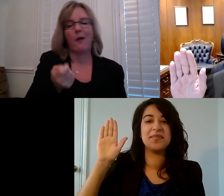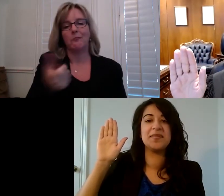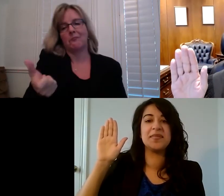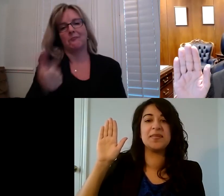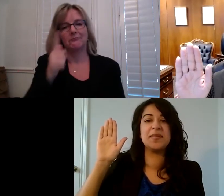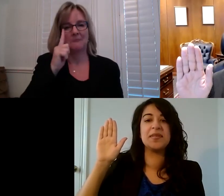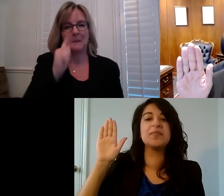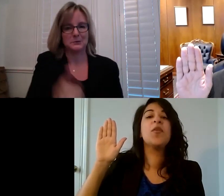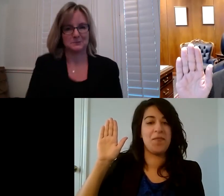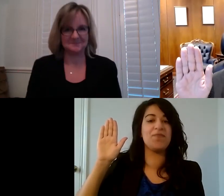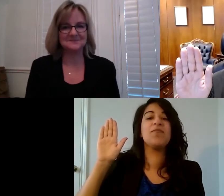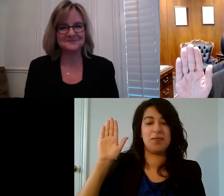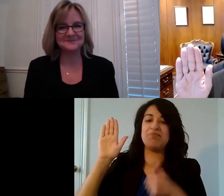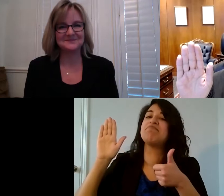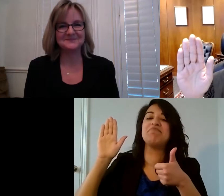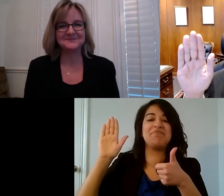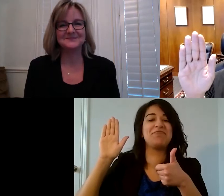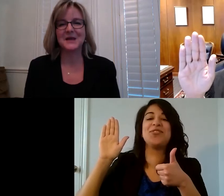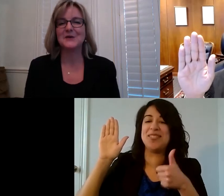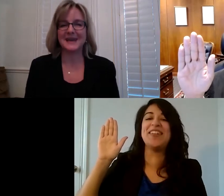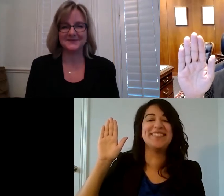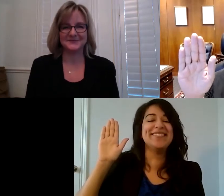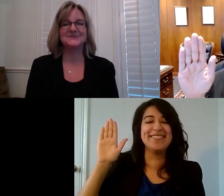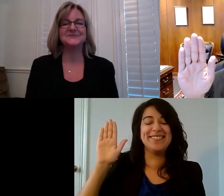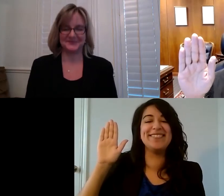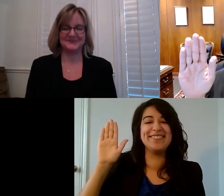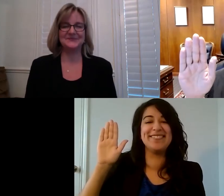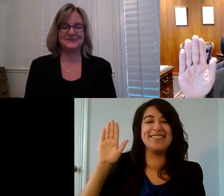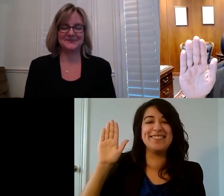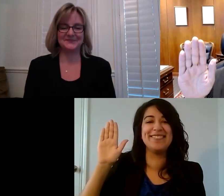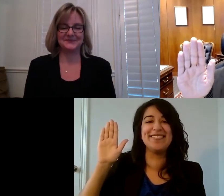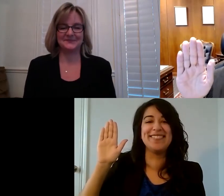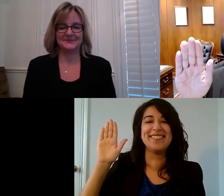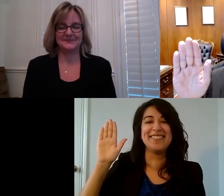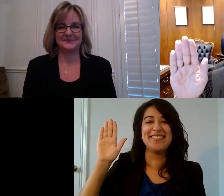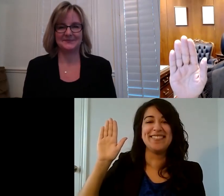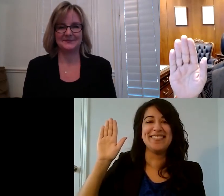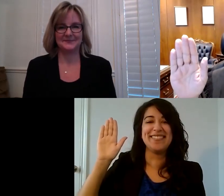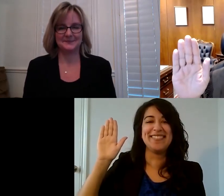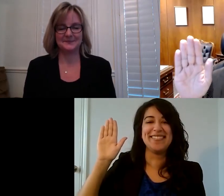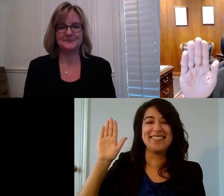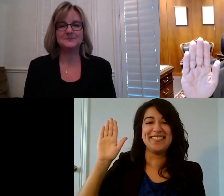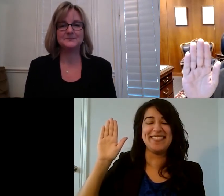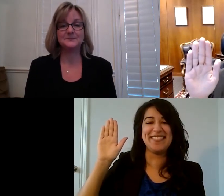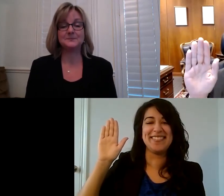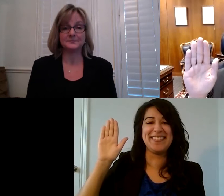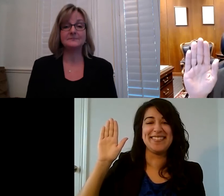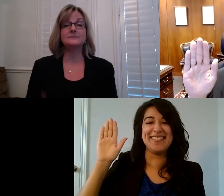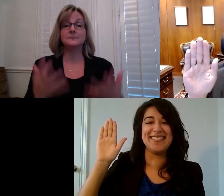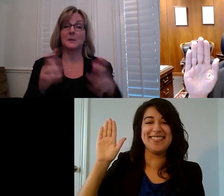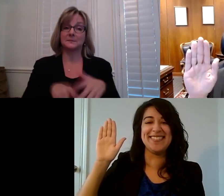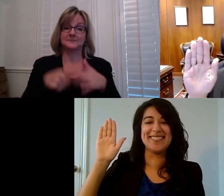okay so let's begin